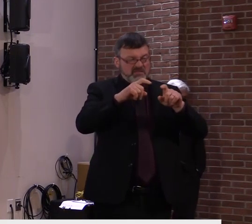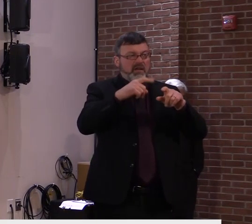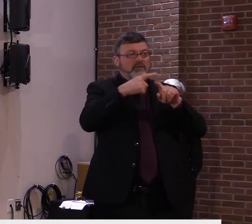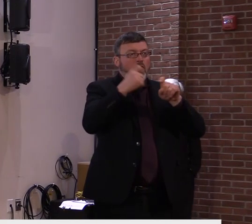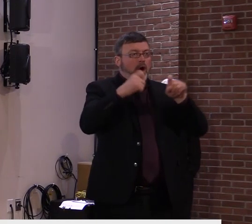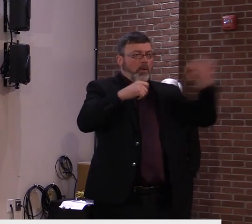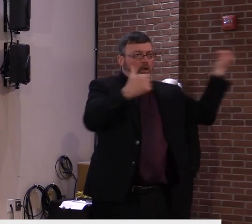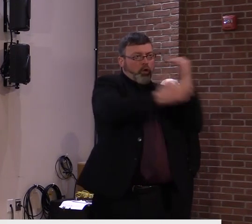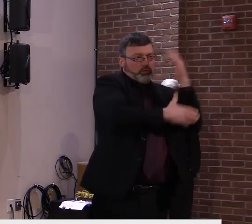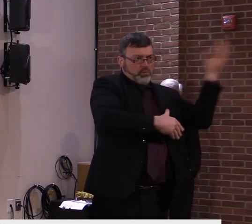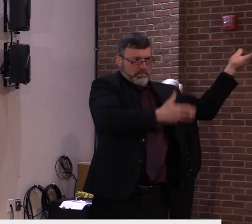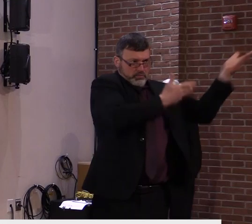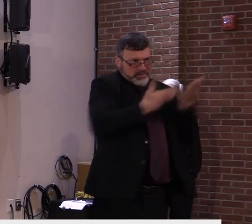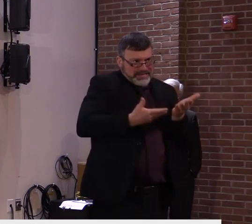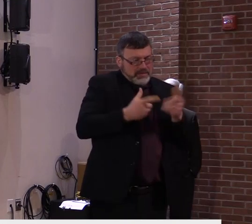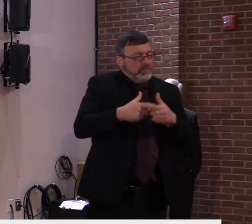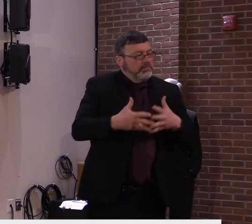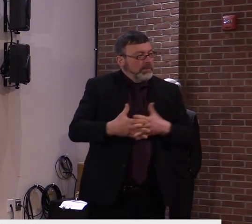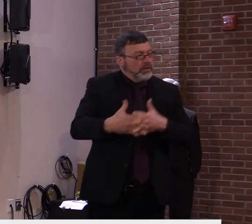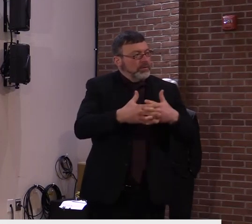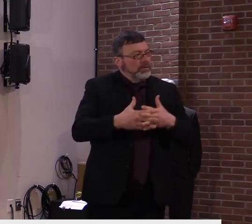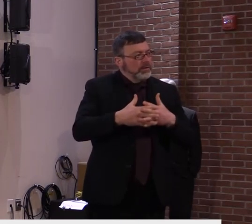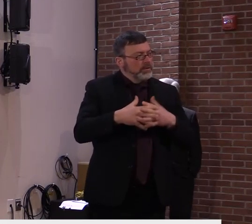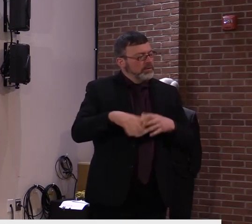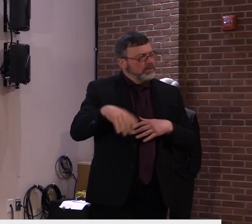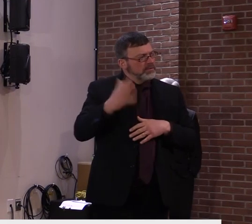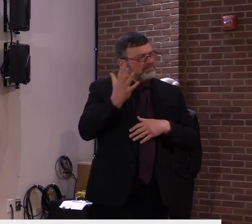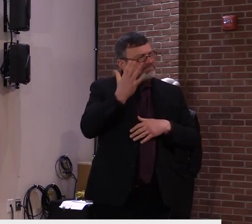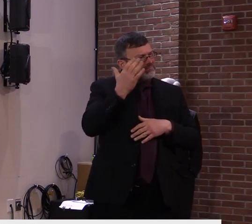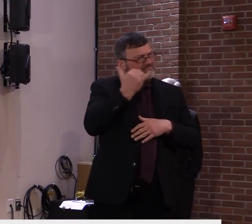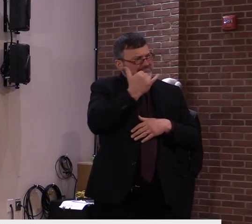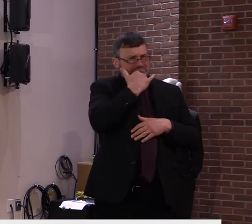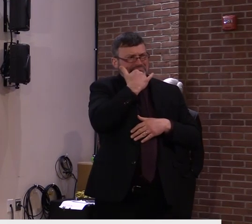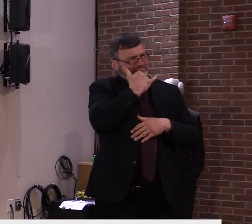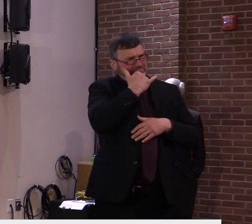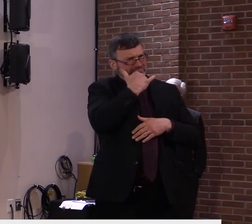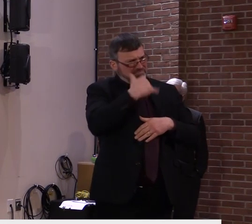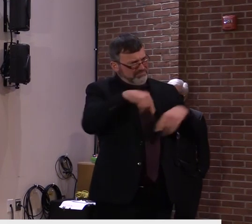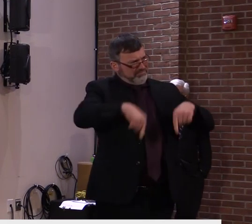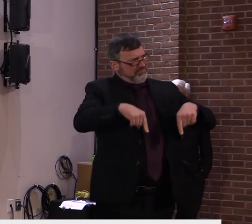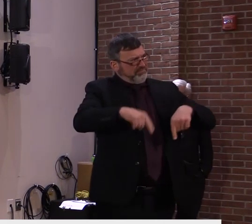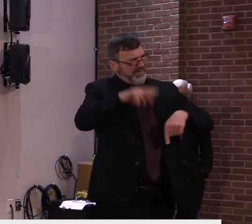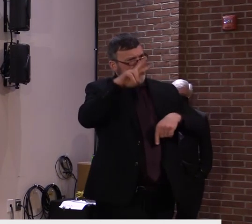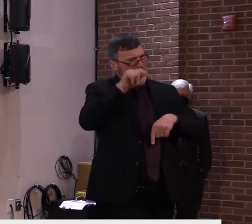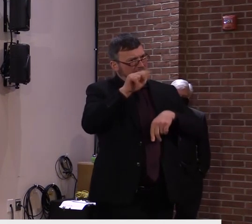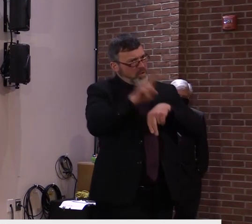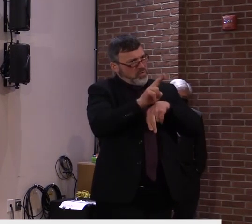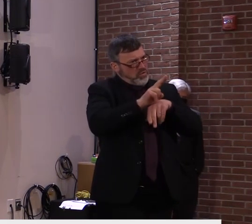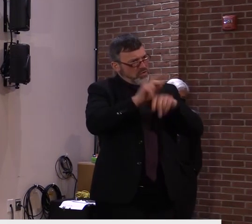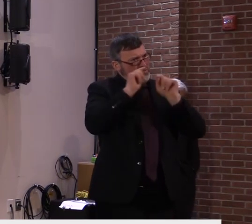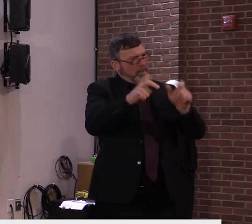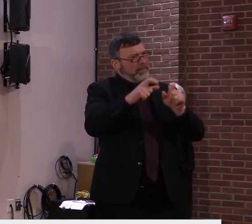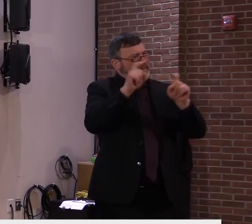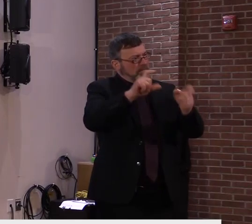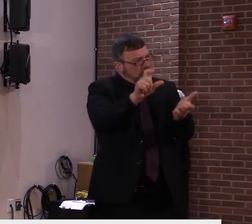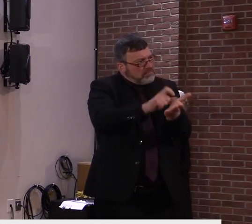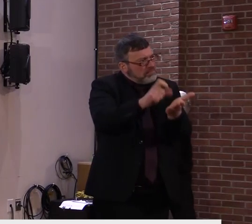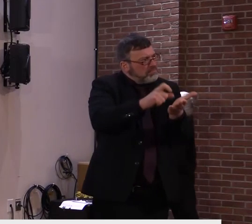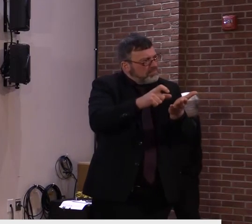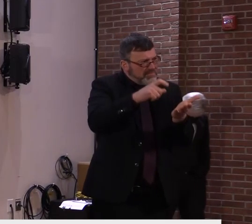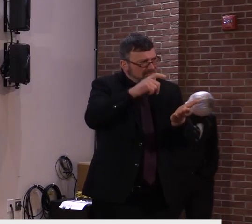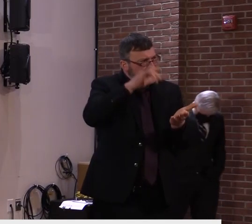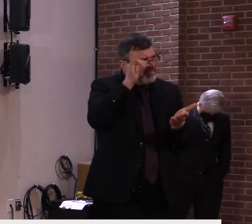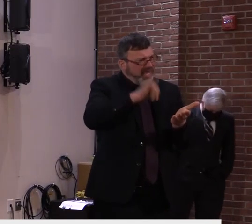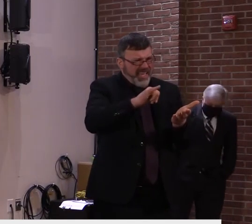these cheap tests? They're as low as five bucks, and they take